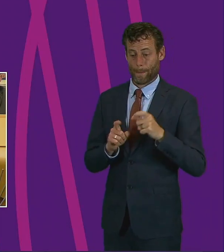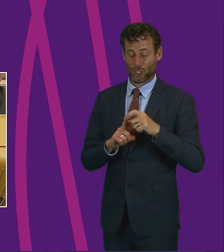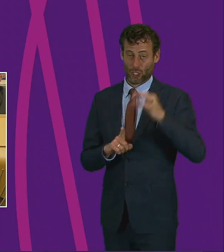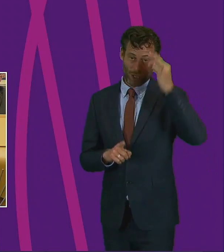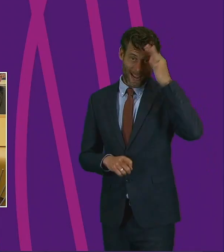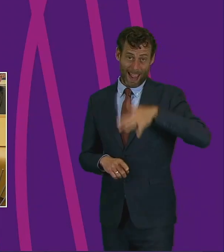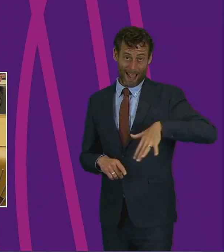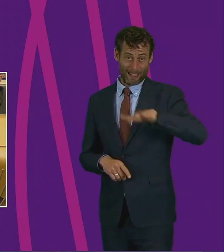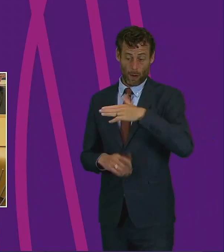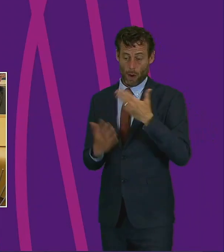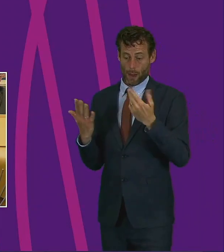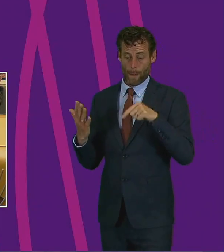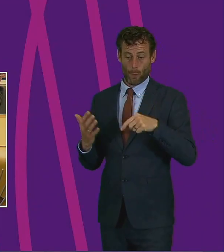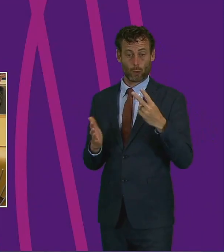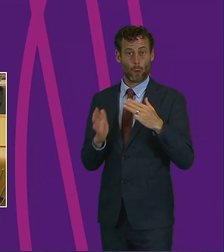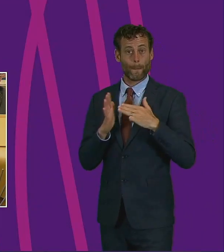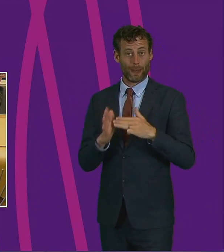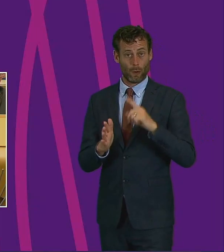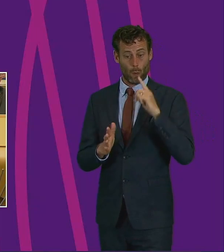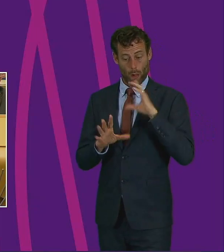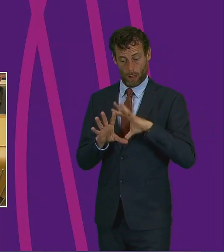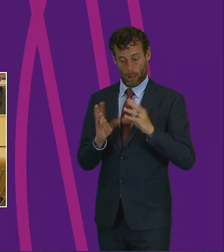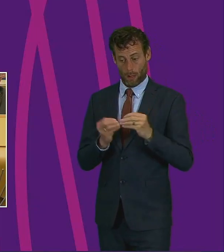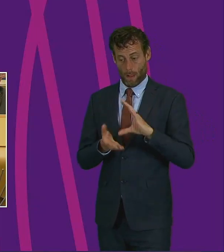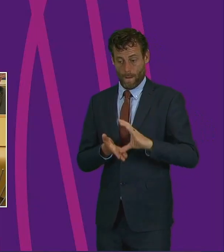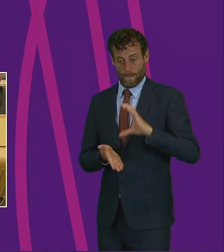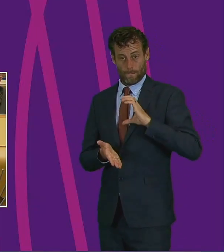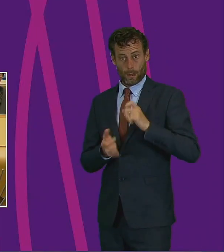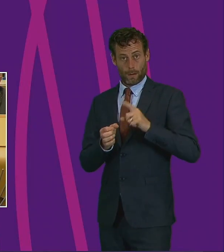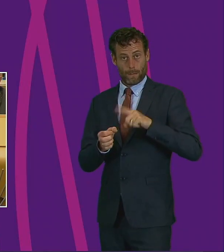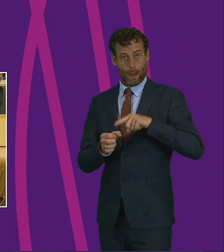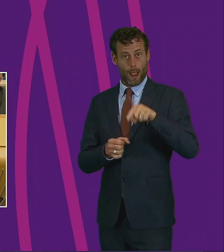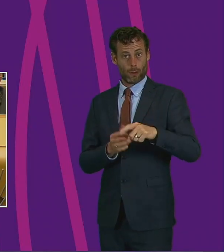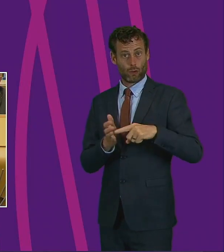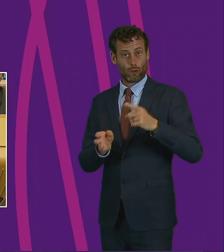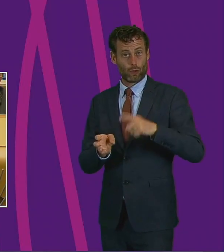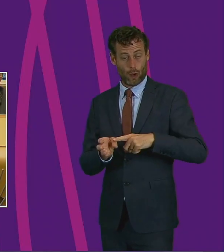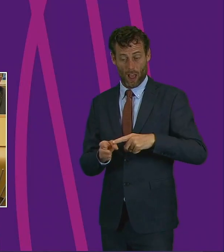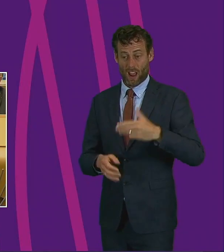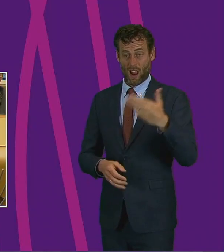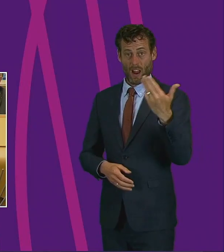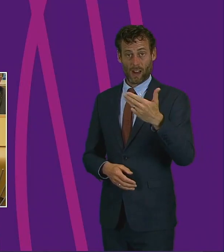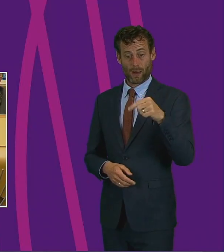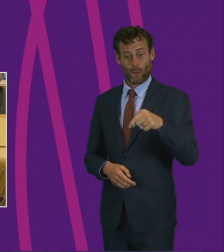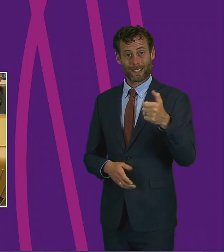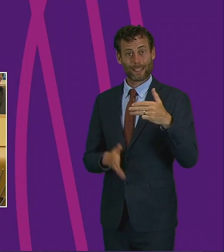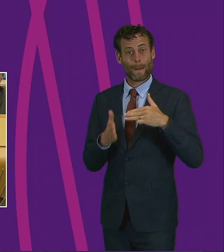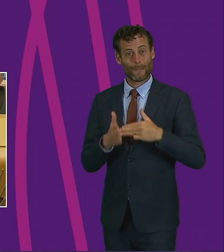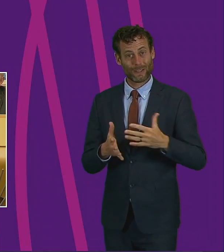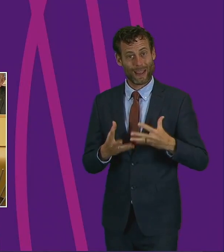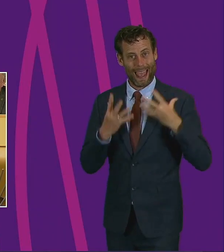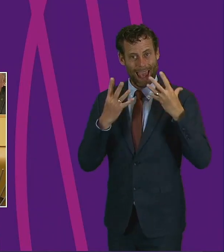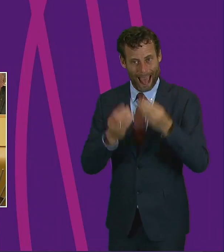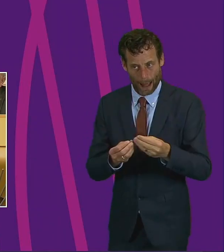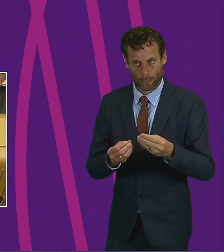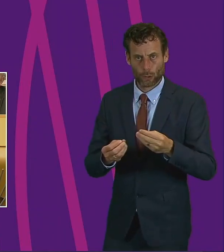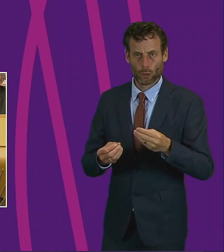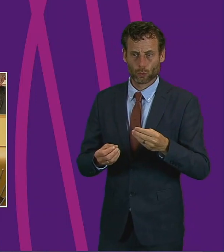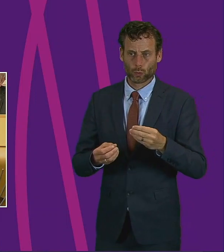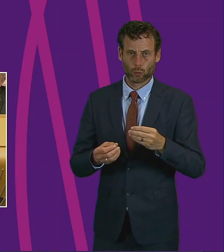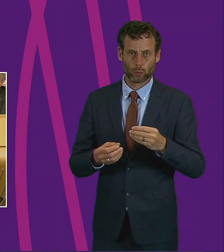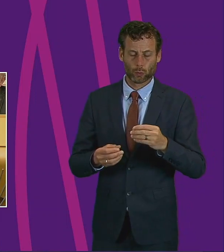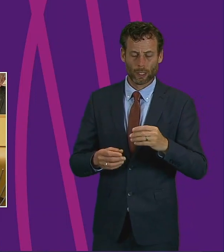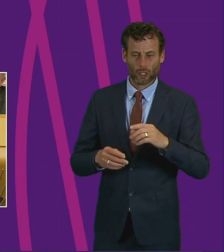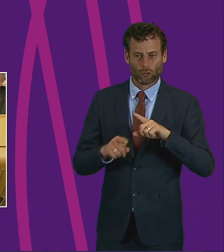.2 million and by the end of July, they will have received £19.6 million extra to support their efforts in tackling homelessness,